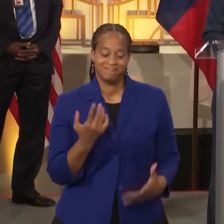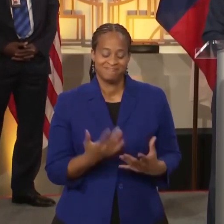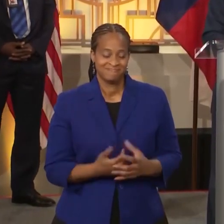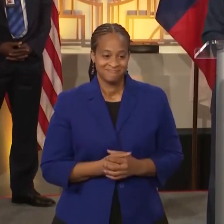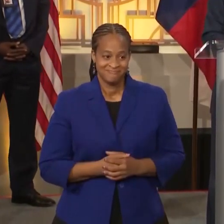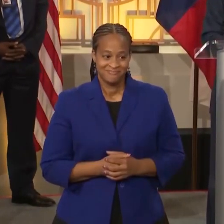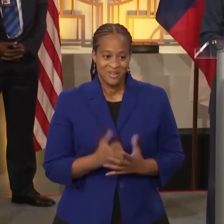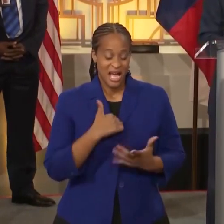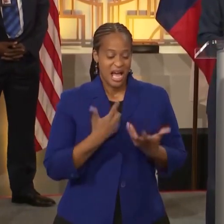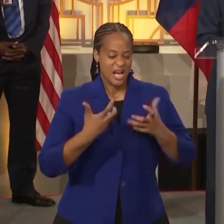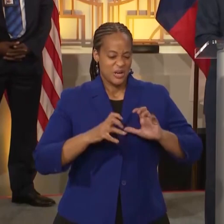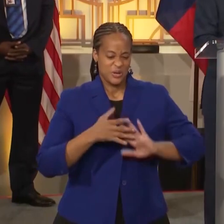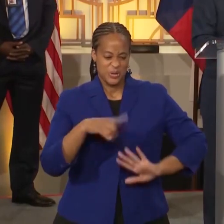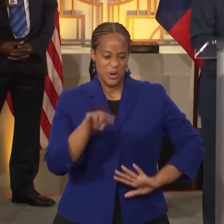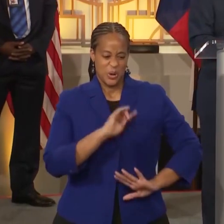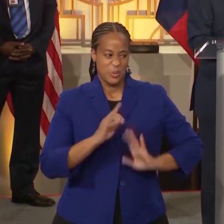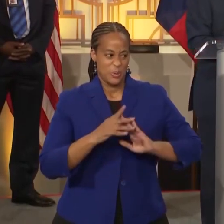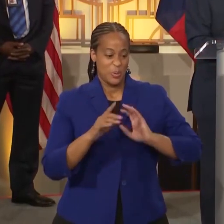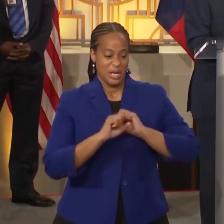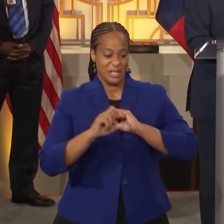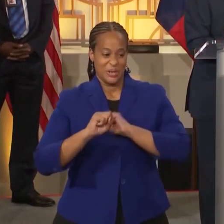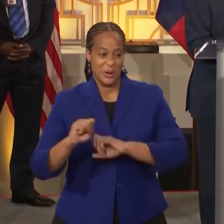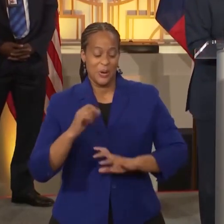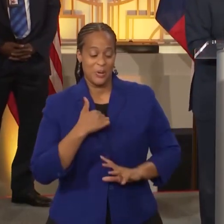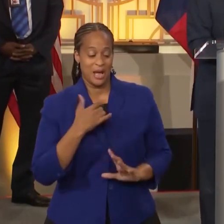I don't want to go acres home up here.